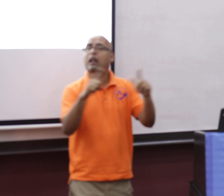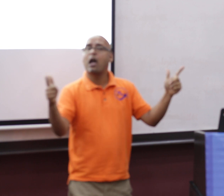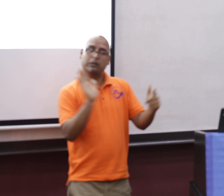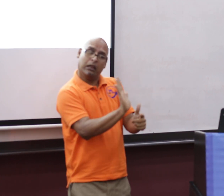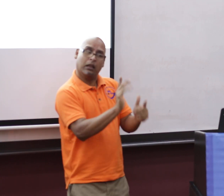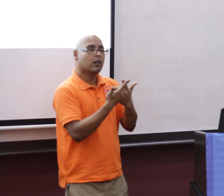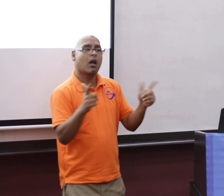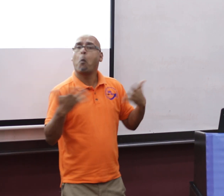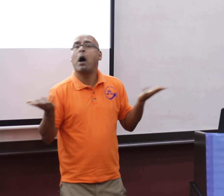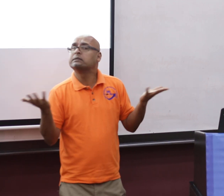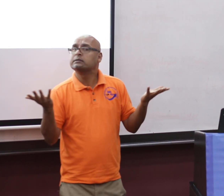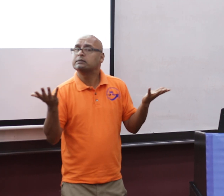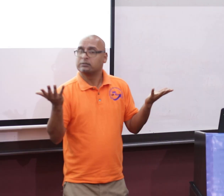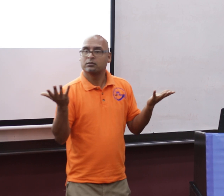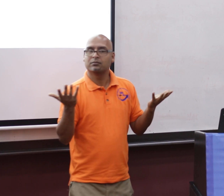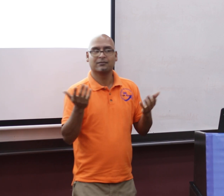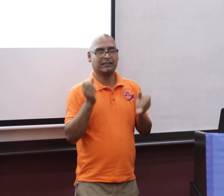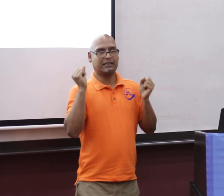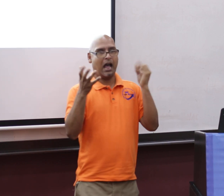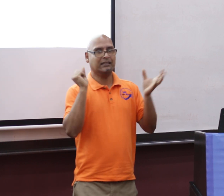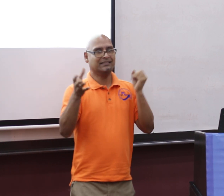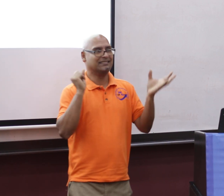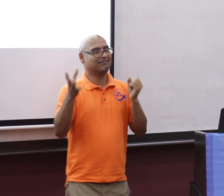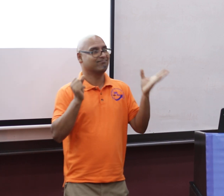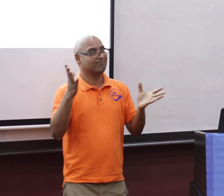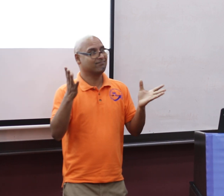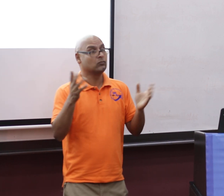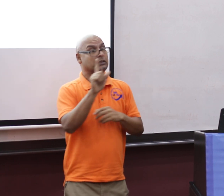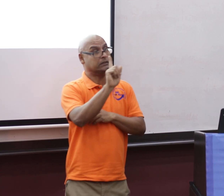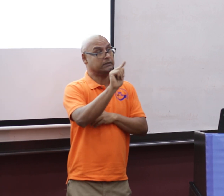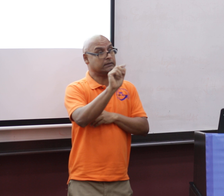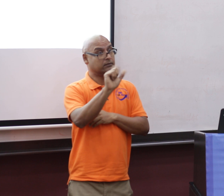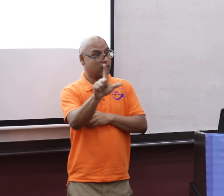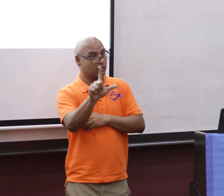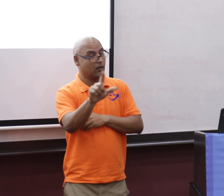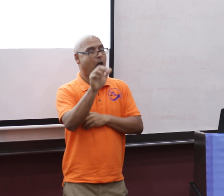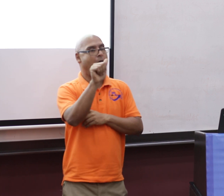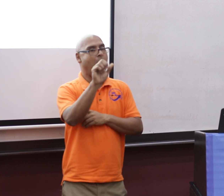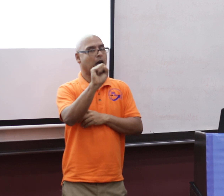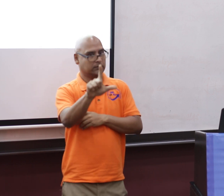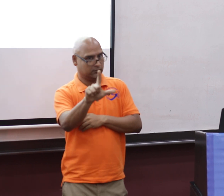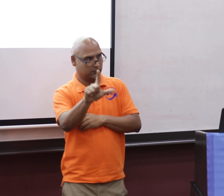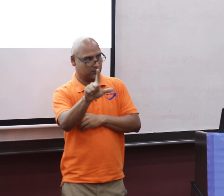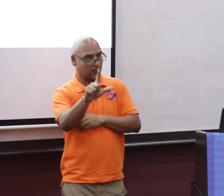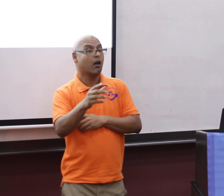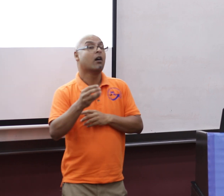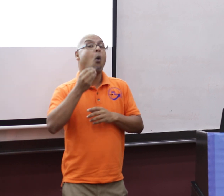Culture and Deaf Language. So what is Deaf Language? Deaf Language is sign language. Here in Trinidad it's TTSL